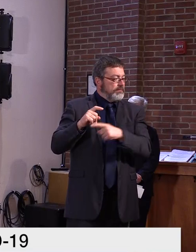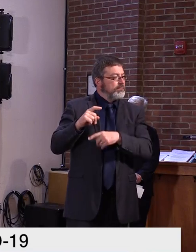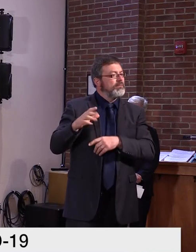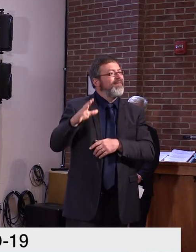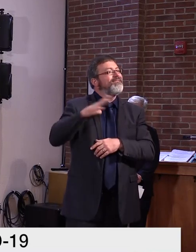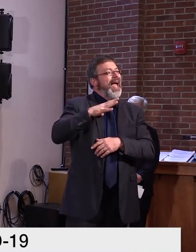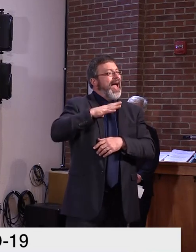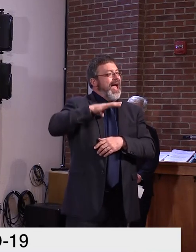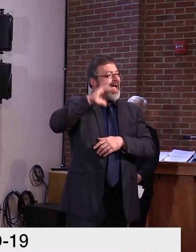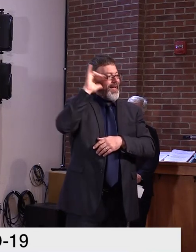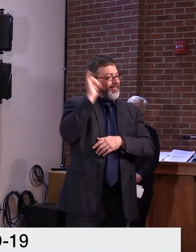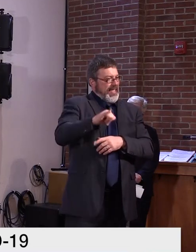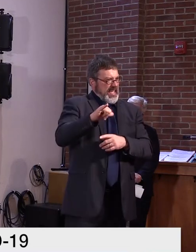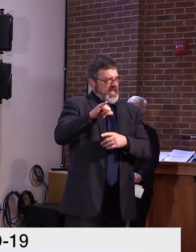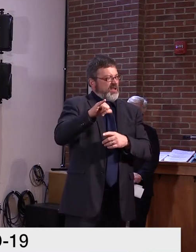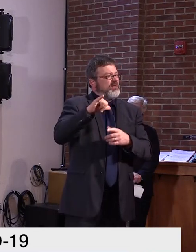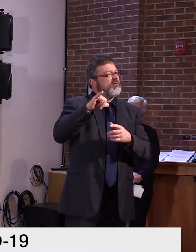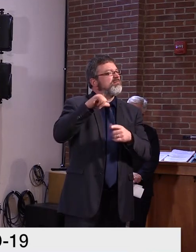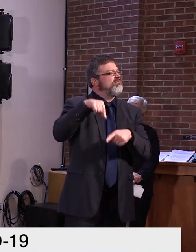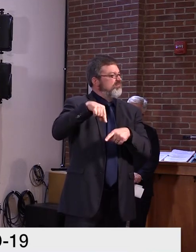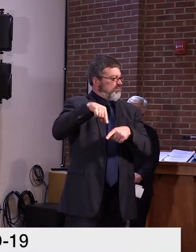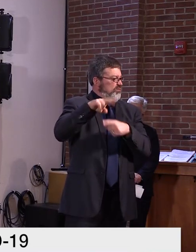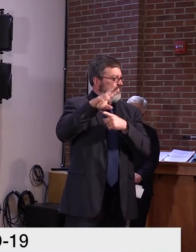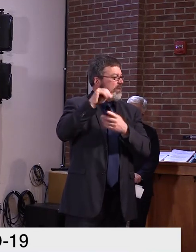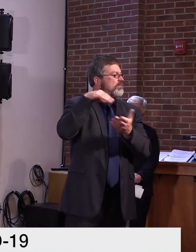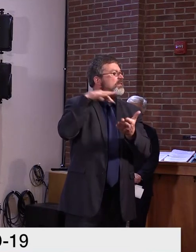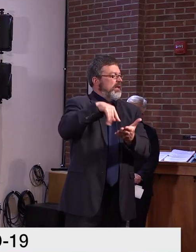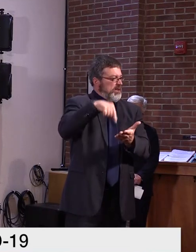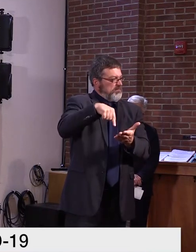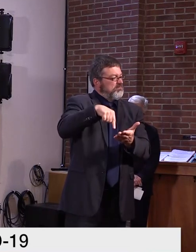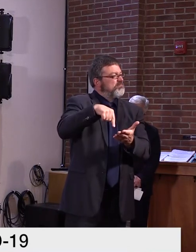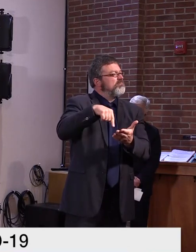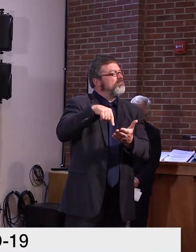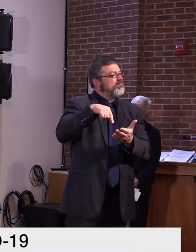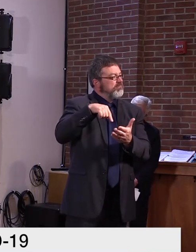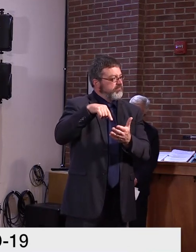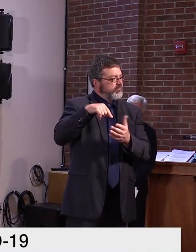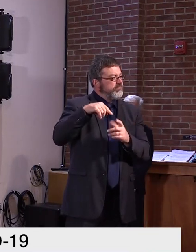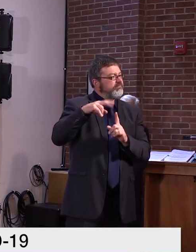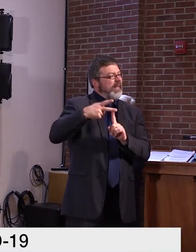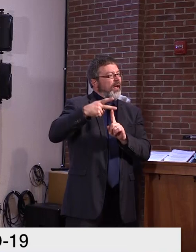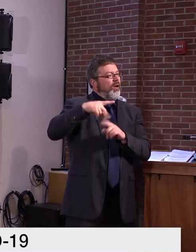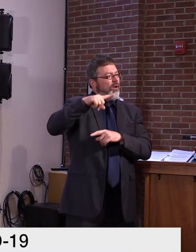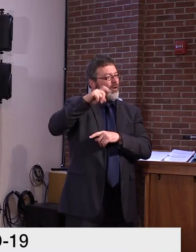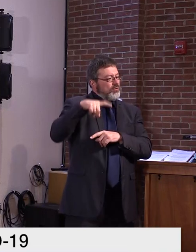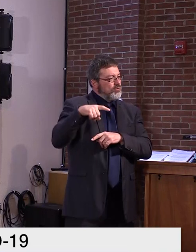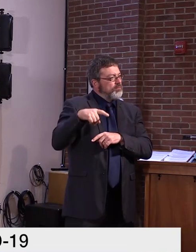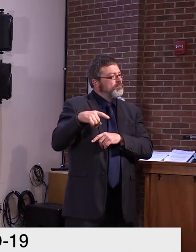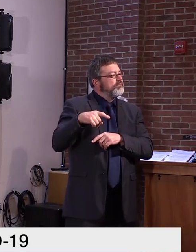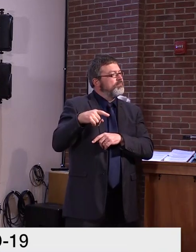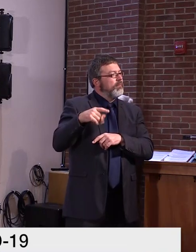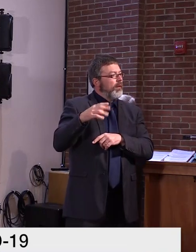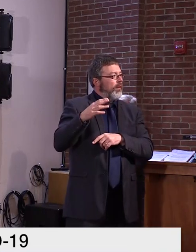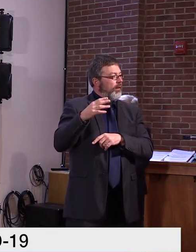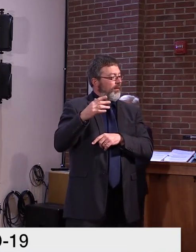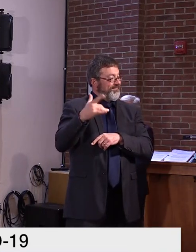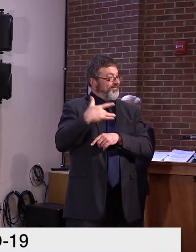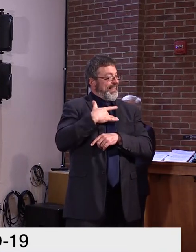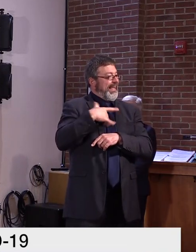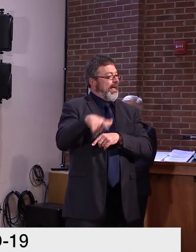security. Oh, okay, that, no, that study I'm quite familiar with because, uh, I'm a co-author on that. Um,